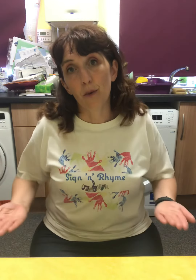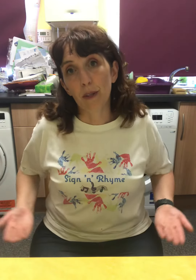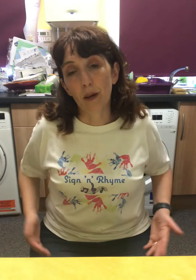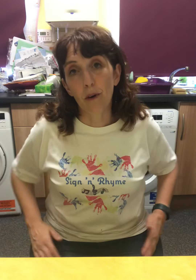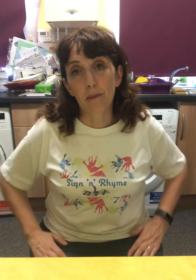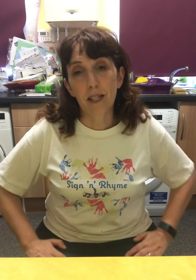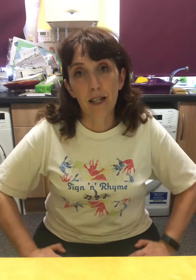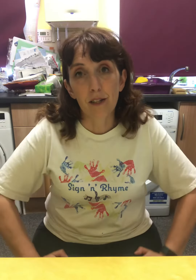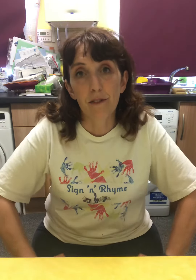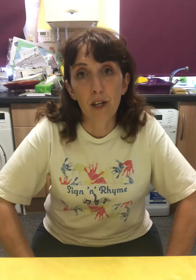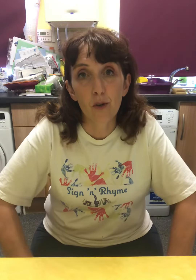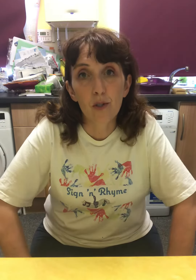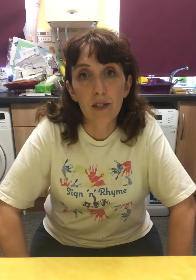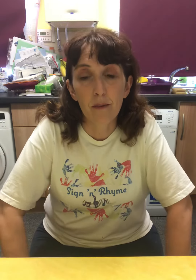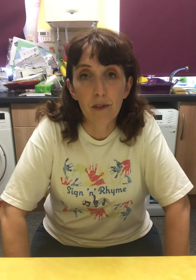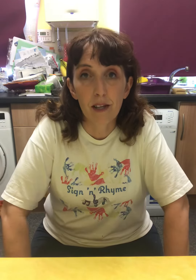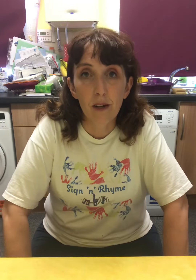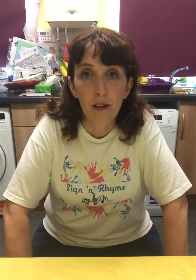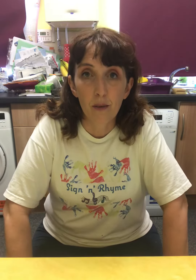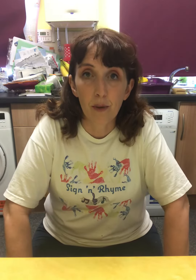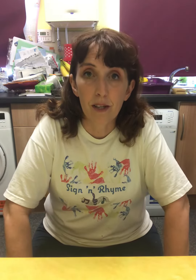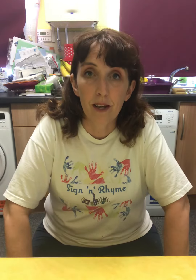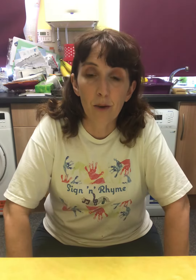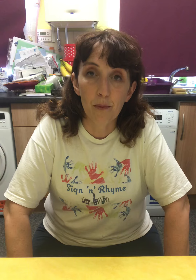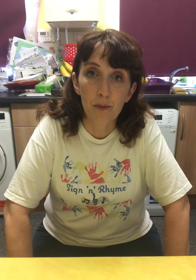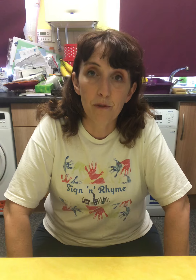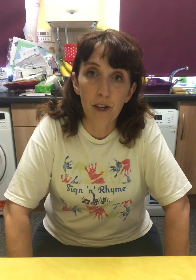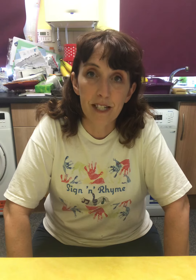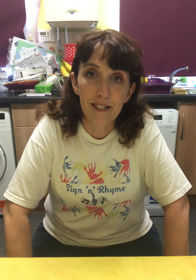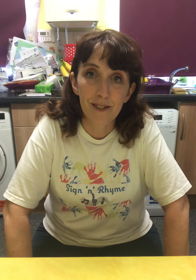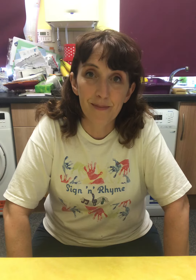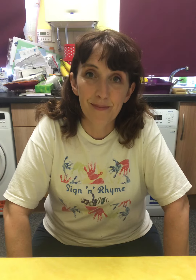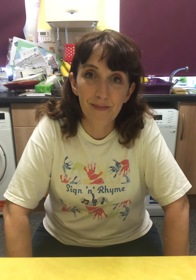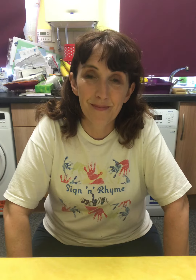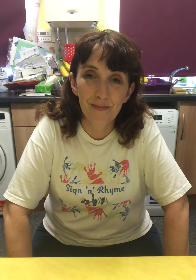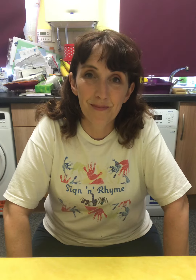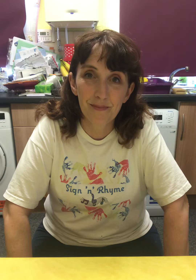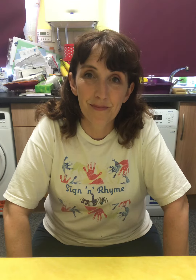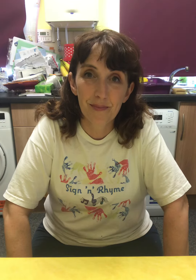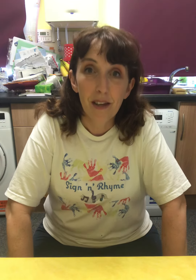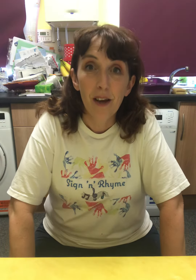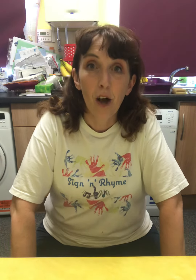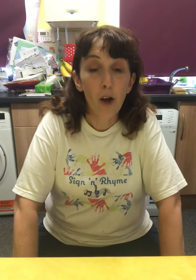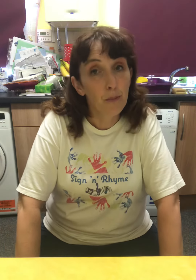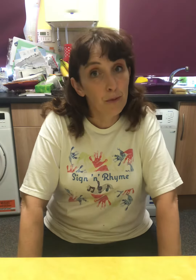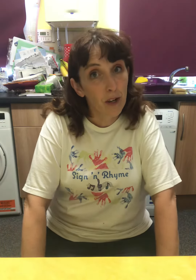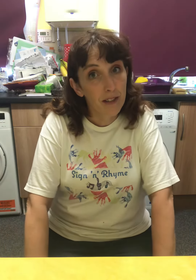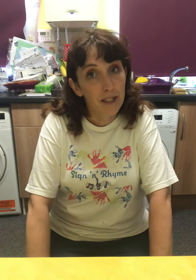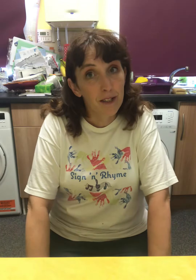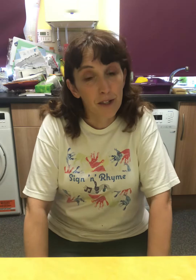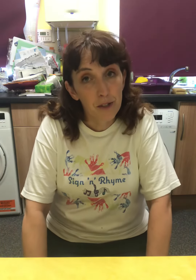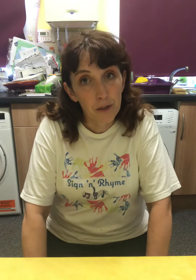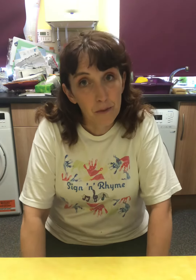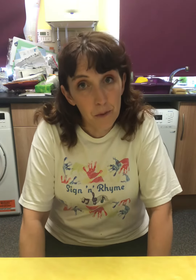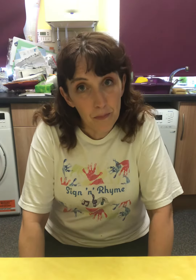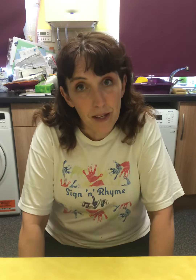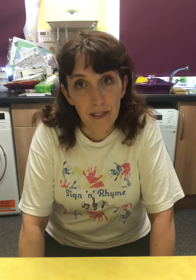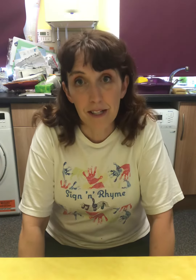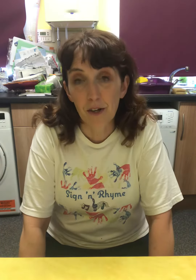WHEN THEY WERE UPSET IF THEY'VE LOST SOMETHING AND WE CAN HELP THEM TO FIND IT. I HOPE YOU FIND THESE SIGNS USEFUL. THAT'S OUR